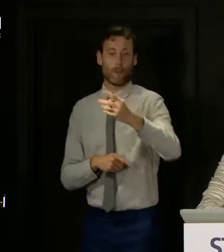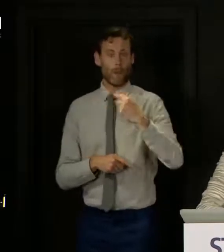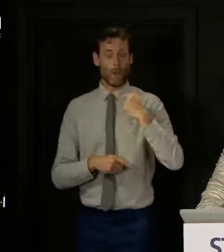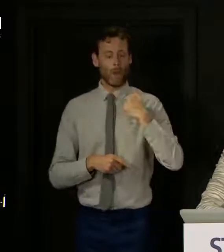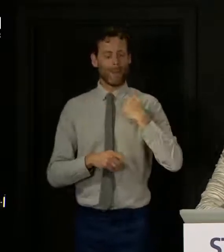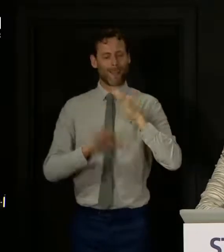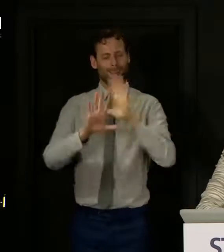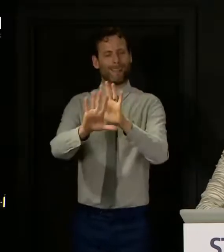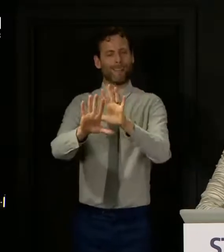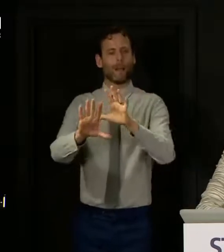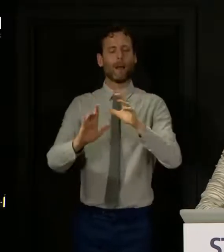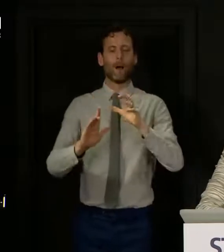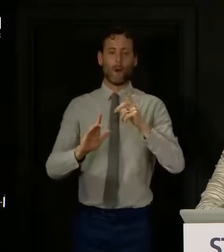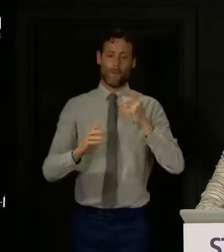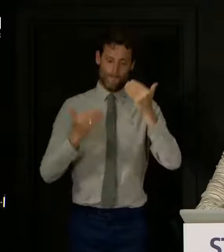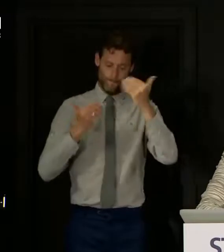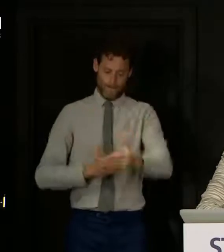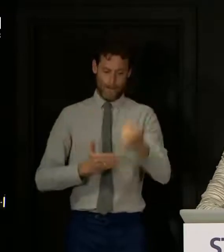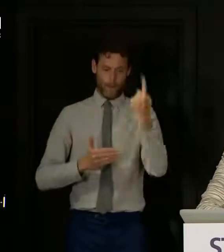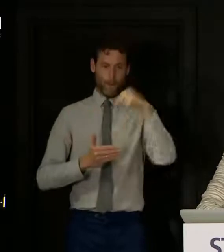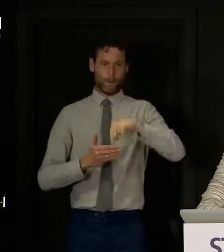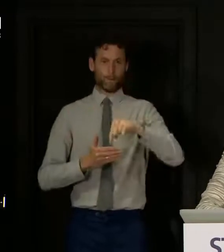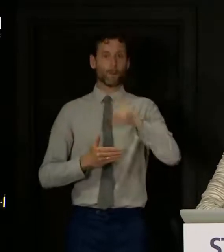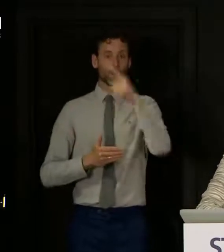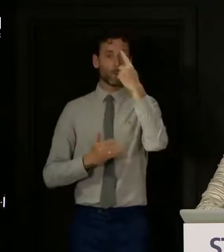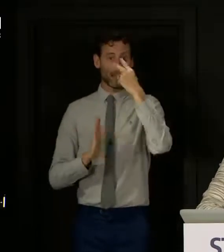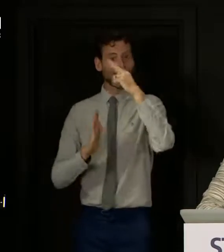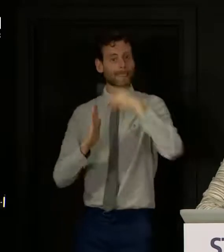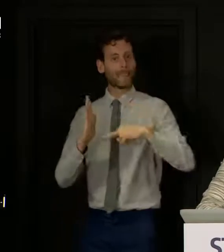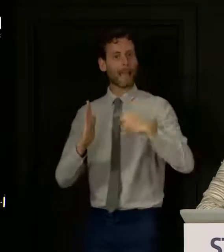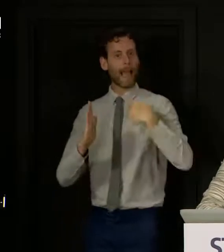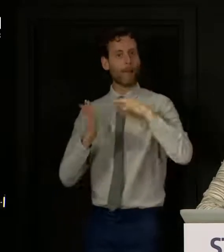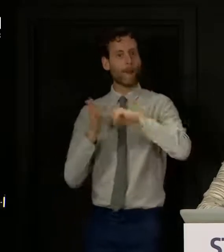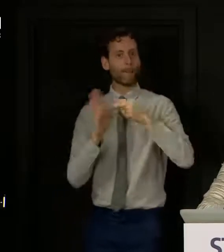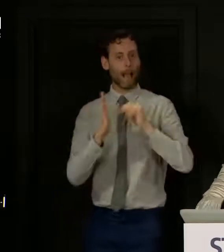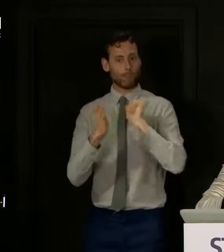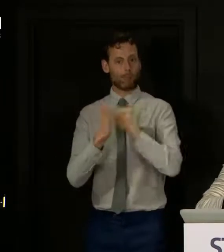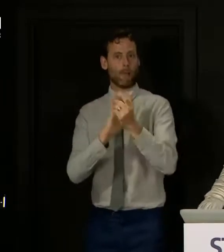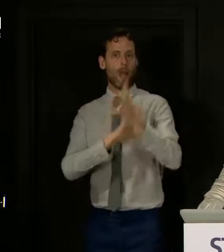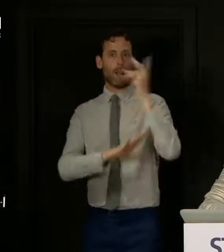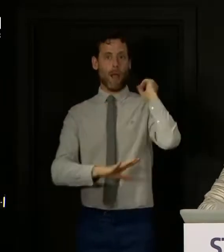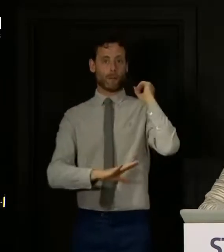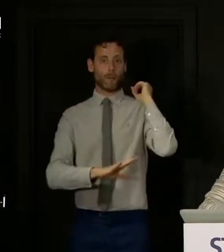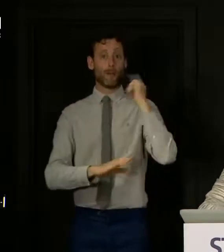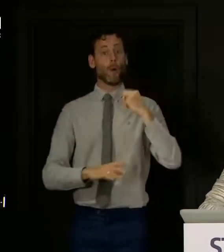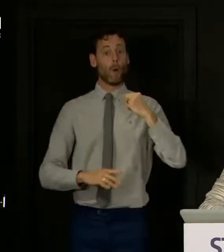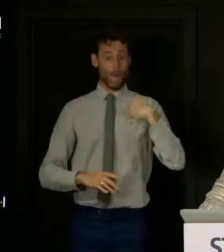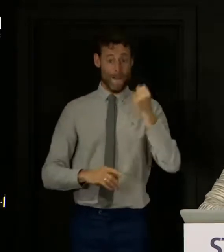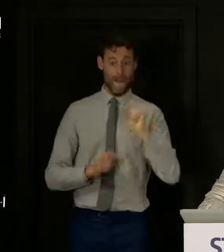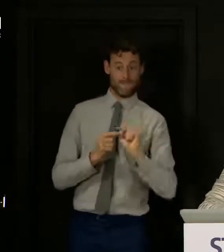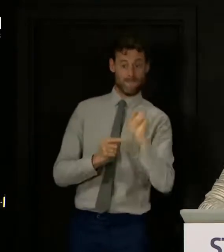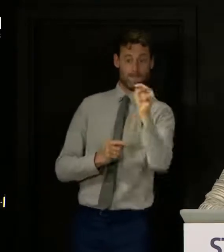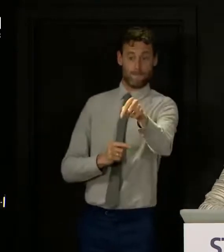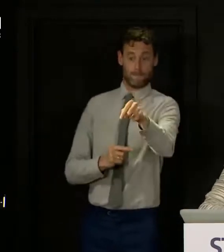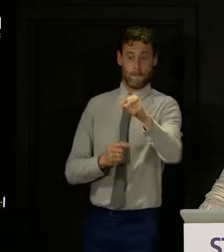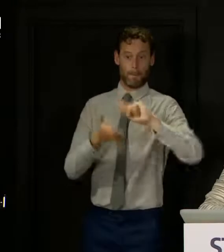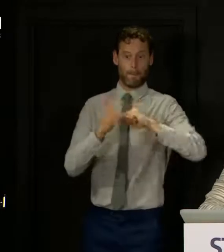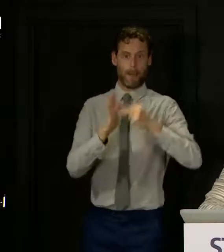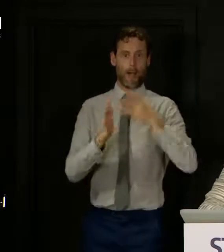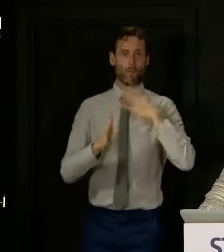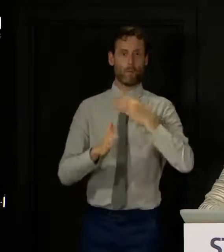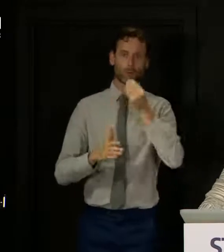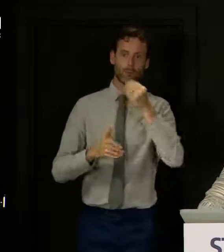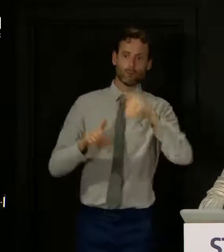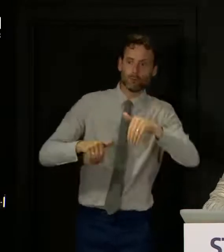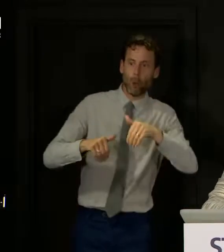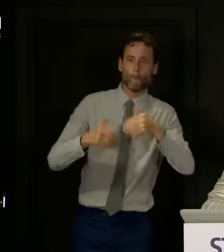ago today, which shows that gradually we want to see non-essential retail open. But if we don't do this carefully, if we don't do this with